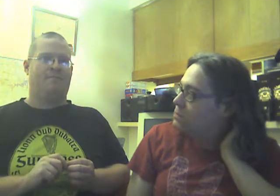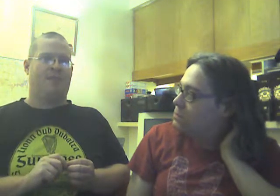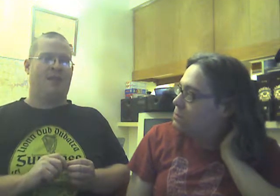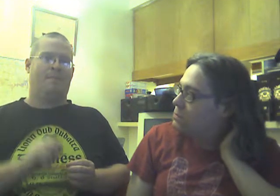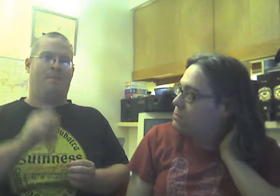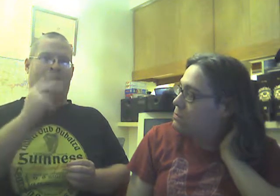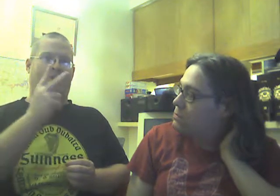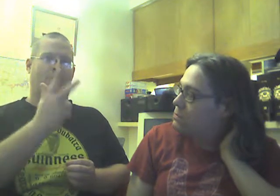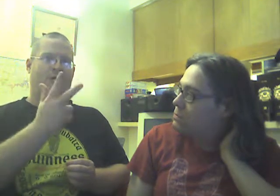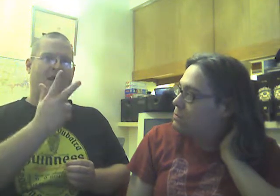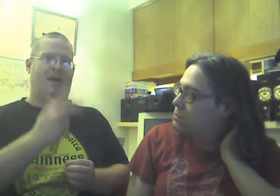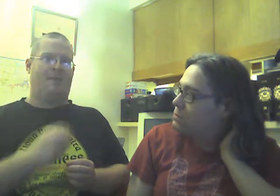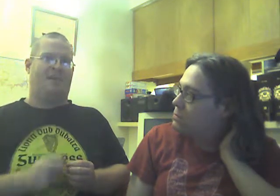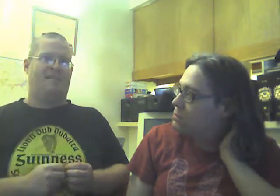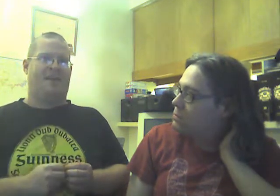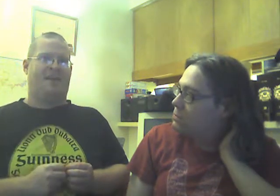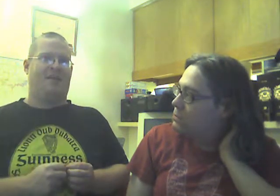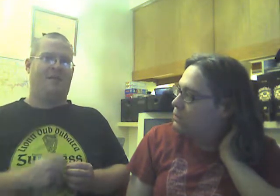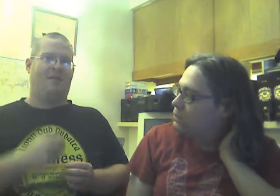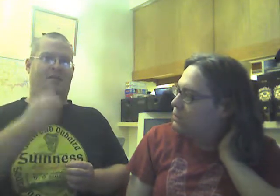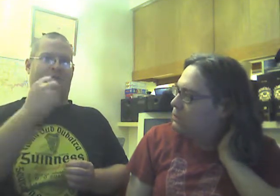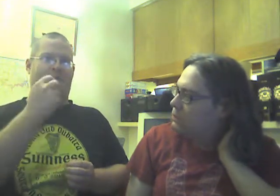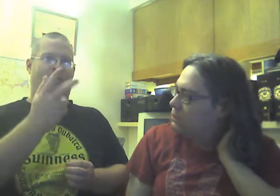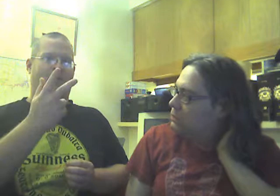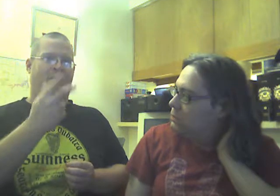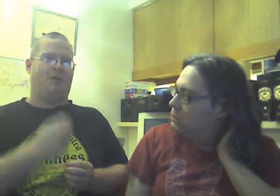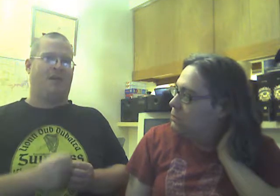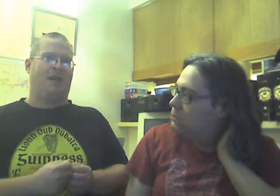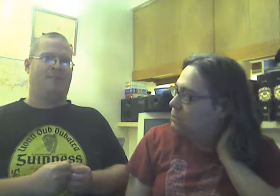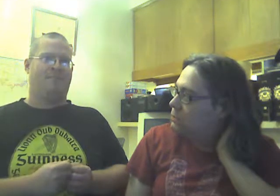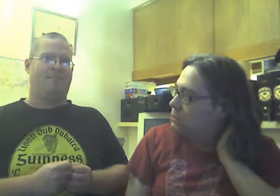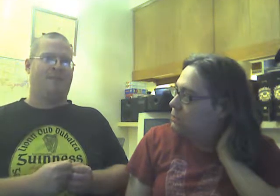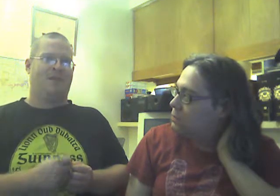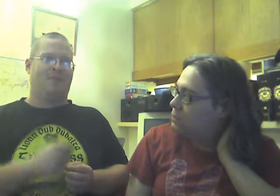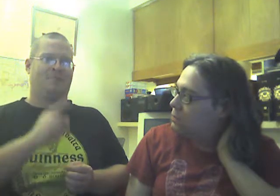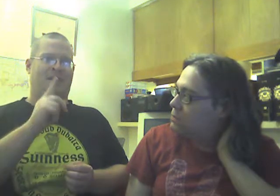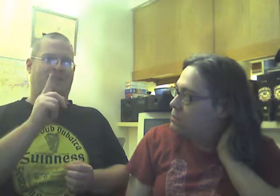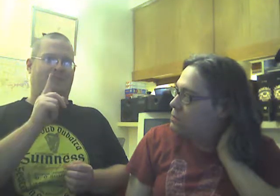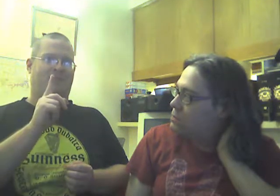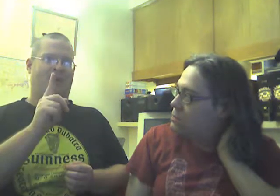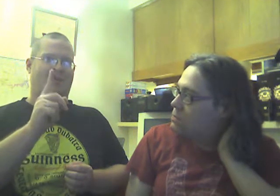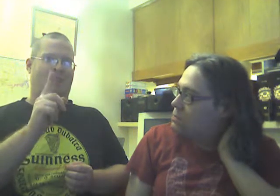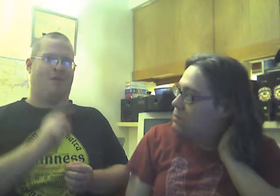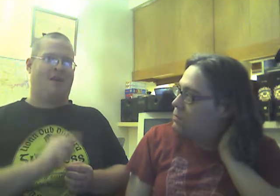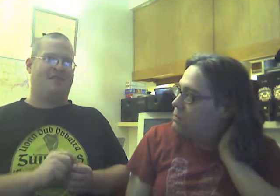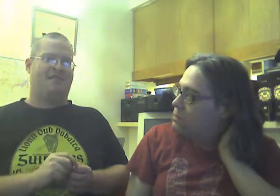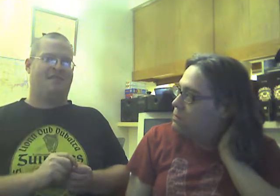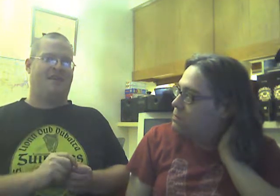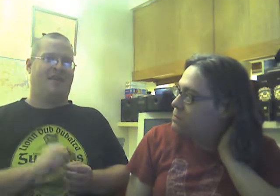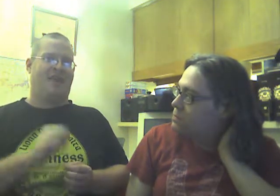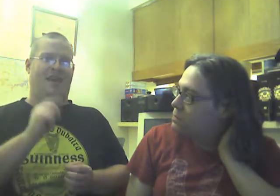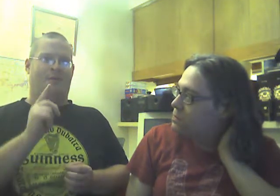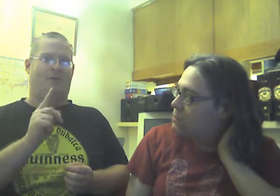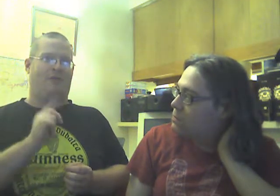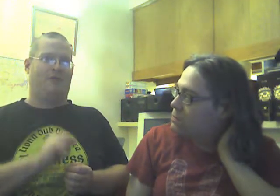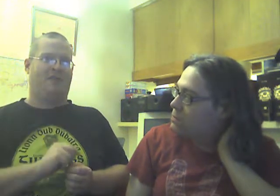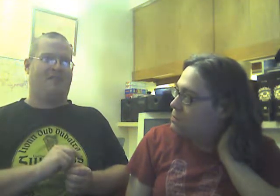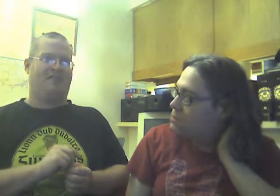but three comments on it from all three, which means it was watched once and they were all from the same